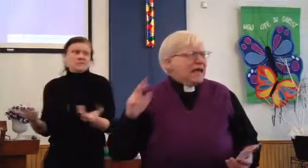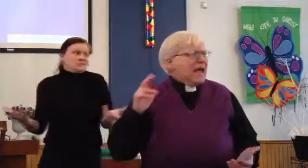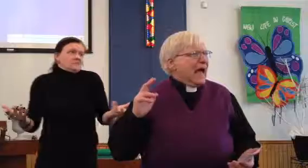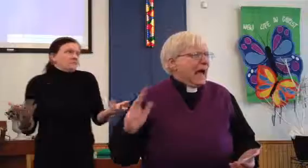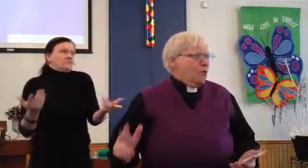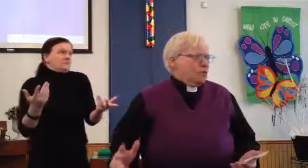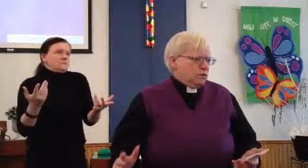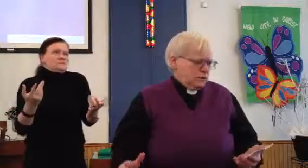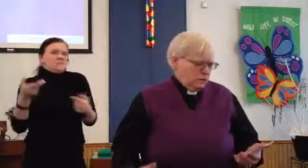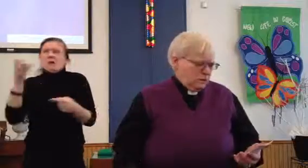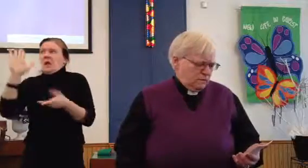out.